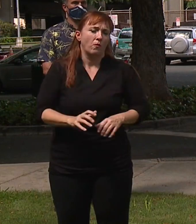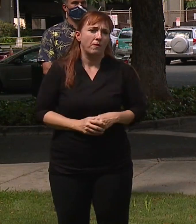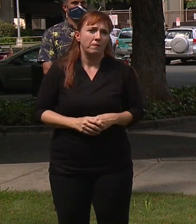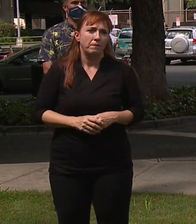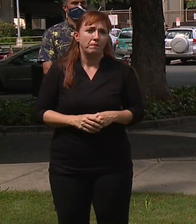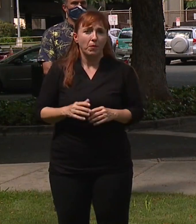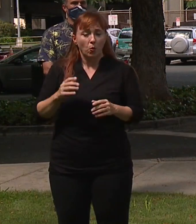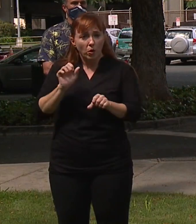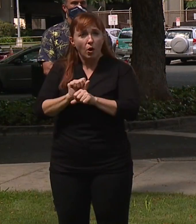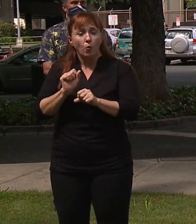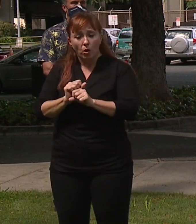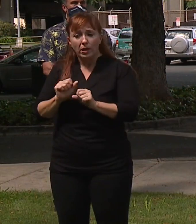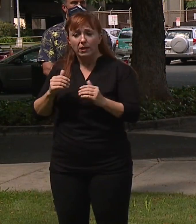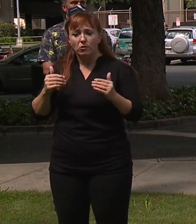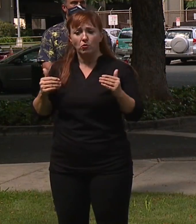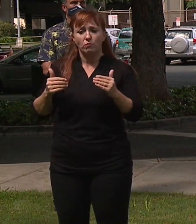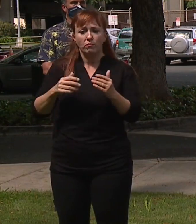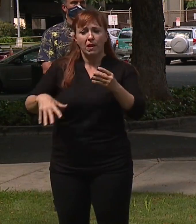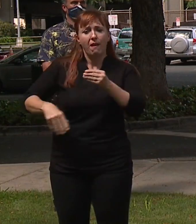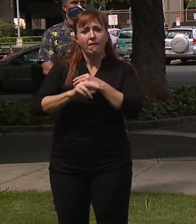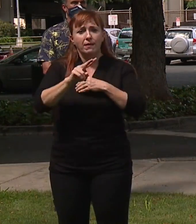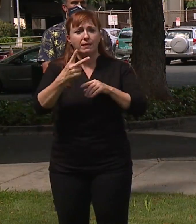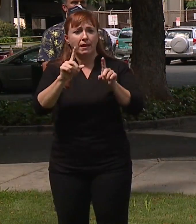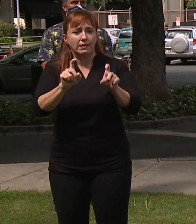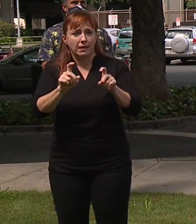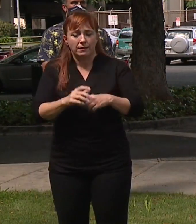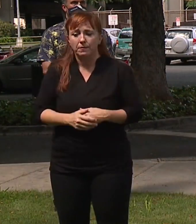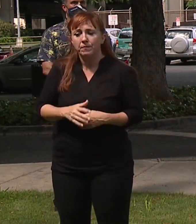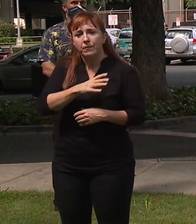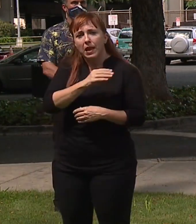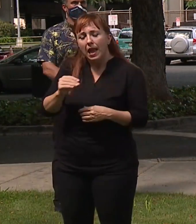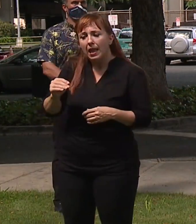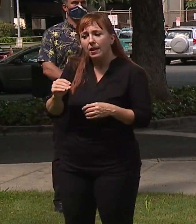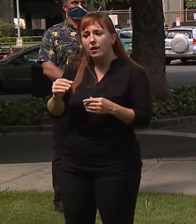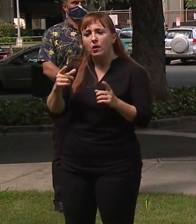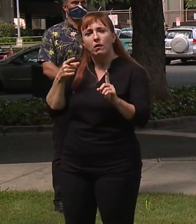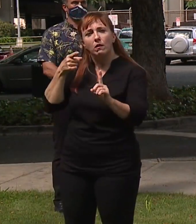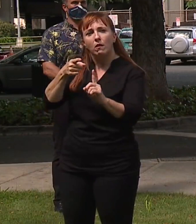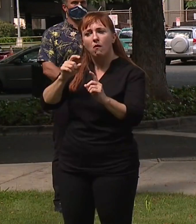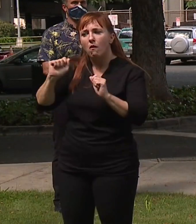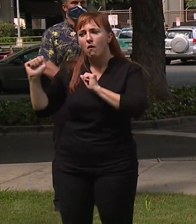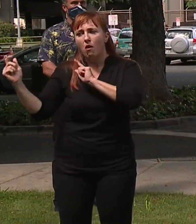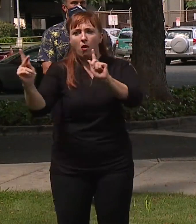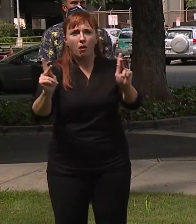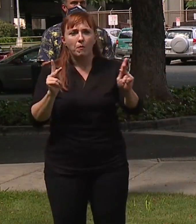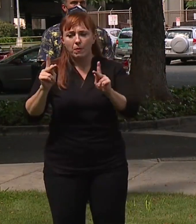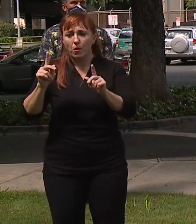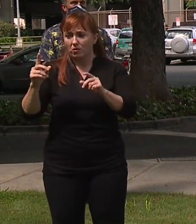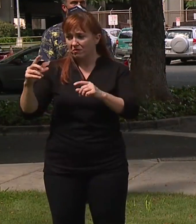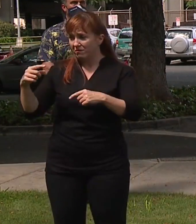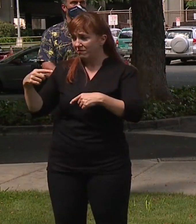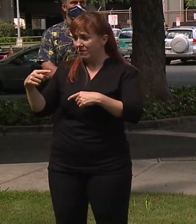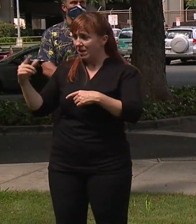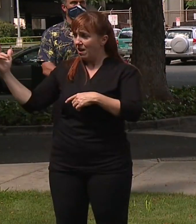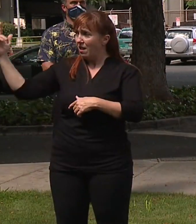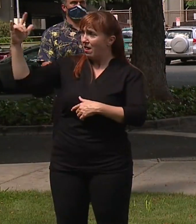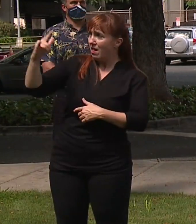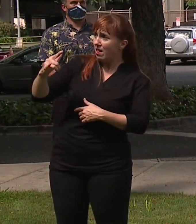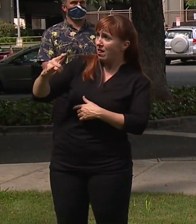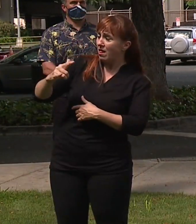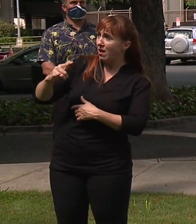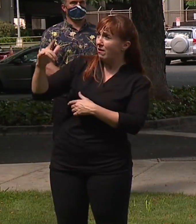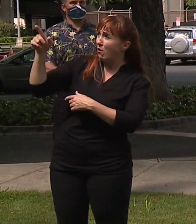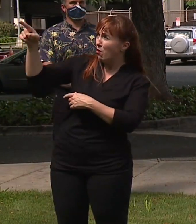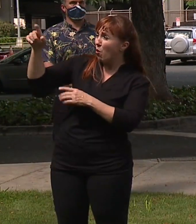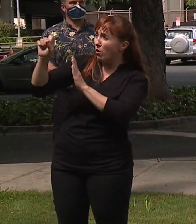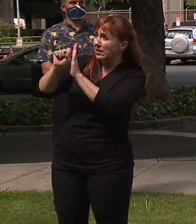working towards a second test. We're also working towards getting everyone tested who hasn't been tested before they arrive and